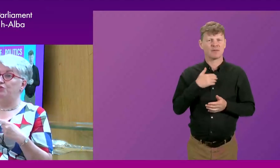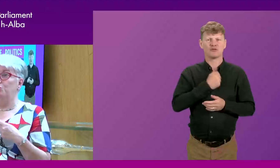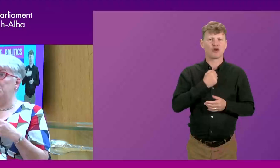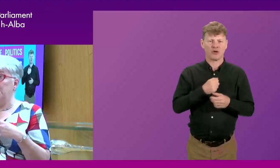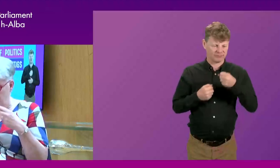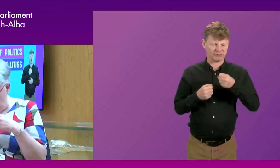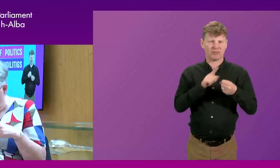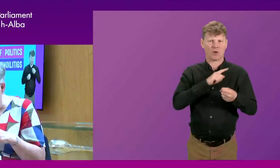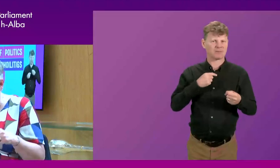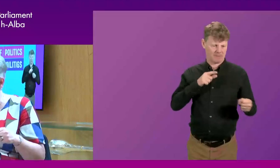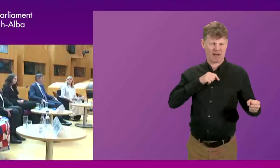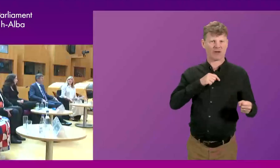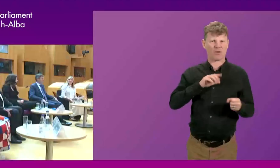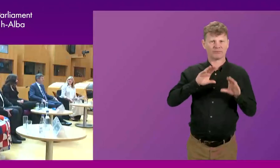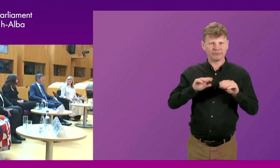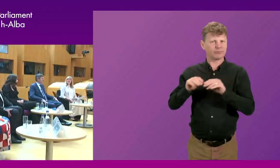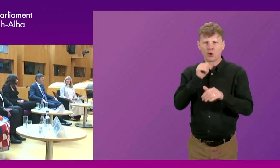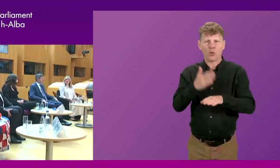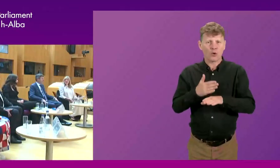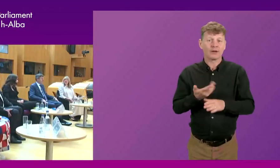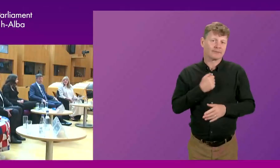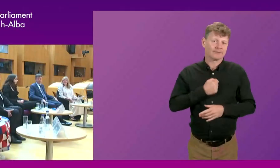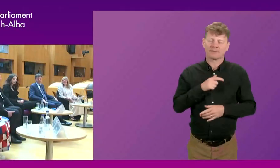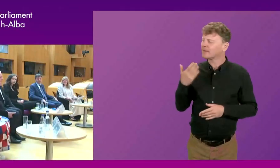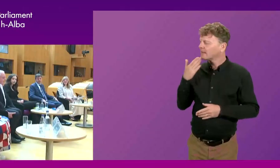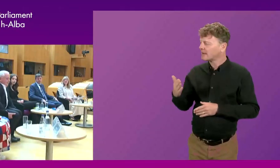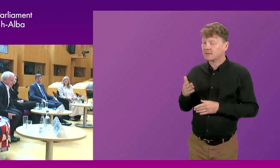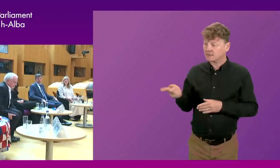microphone's not working, I'm told. Thanks, Esther. Jack?